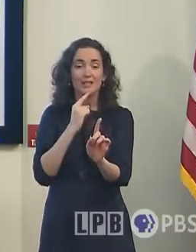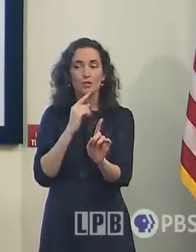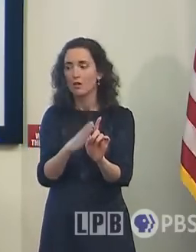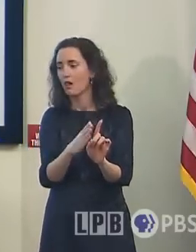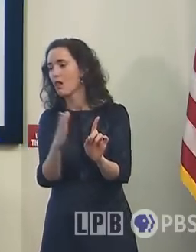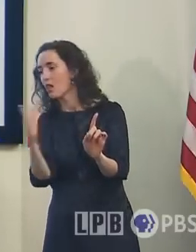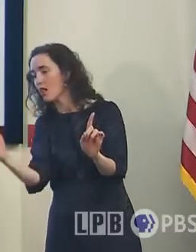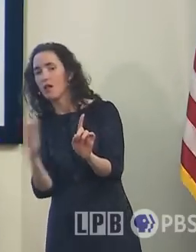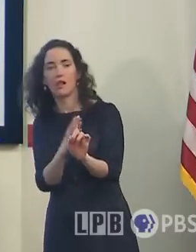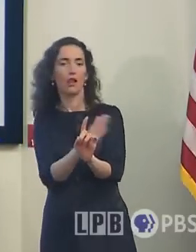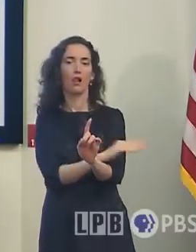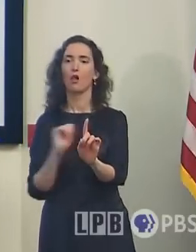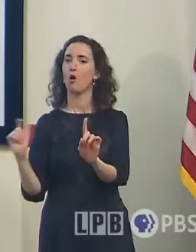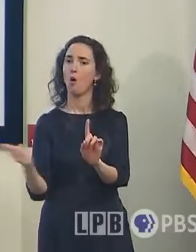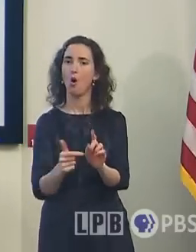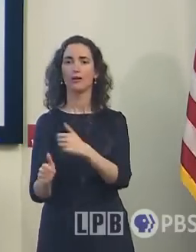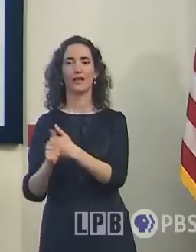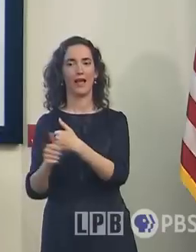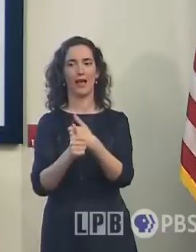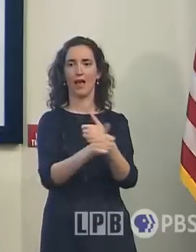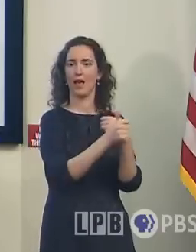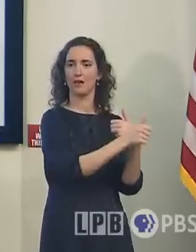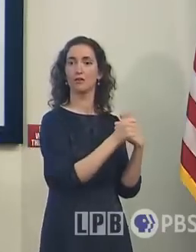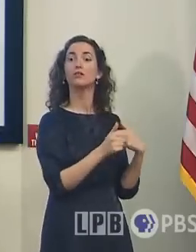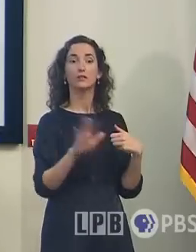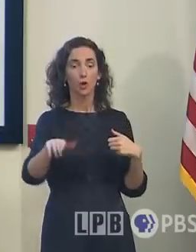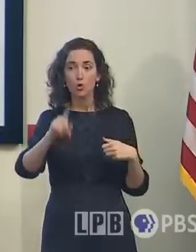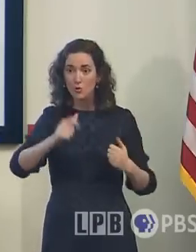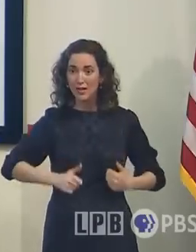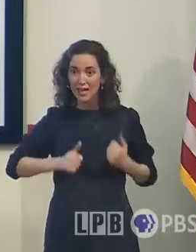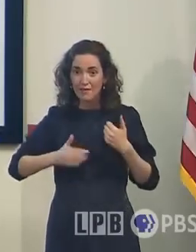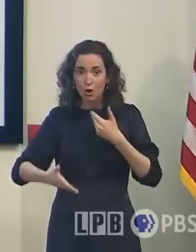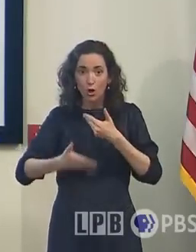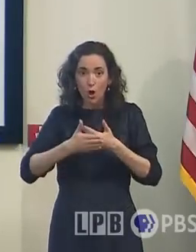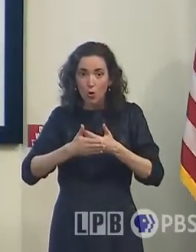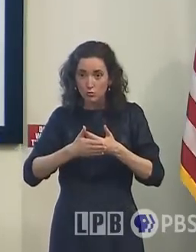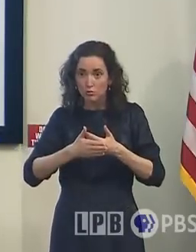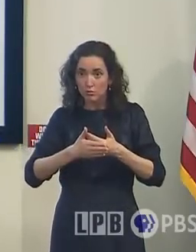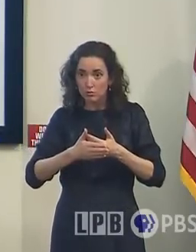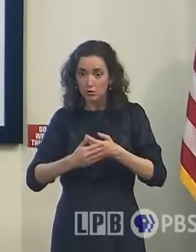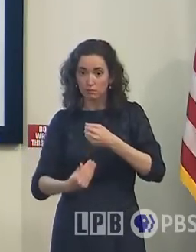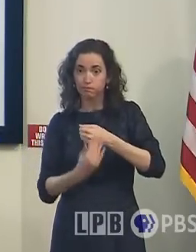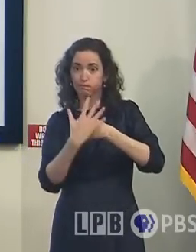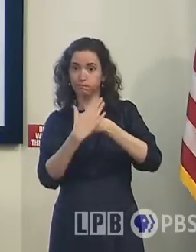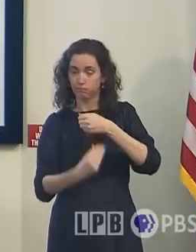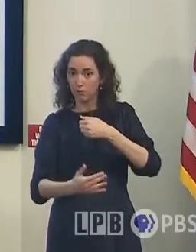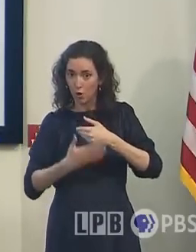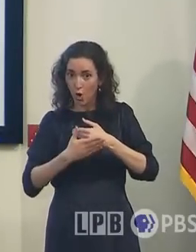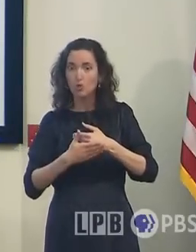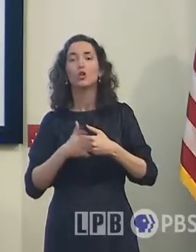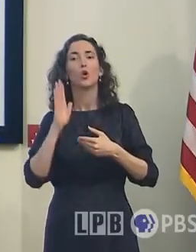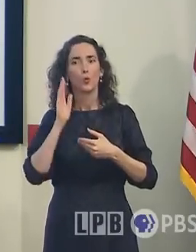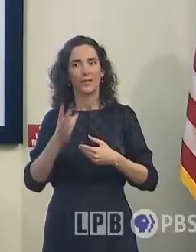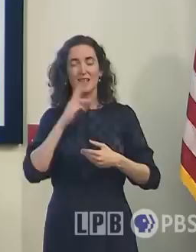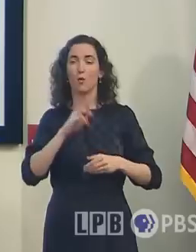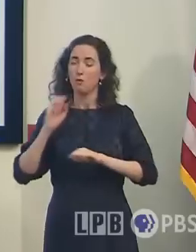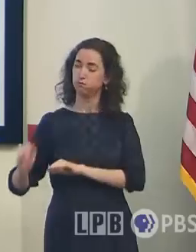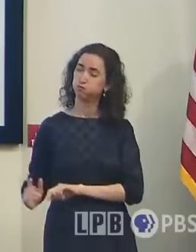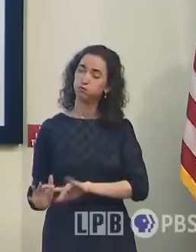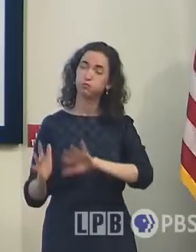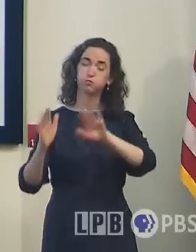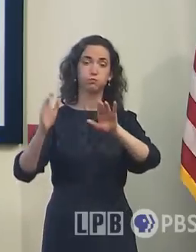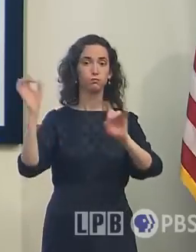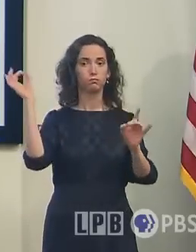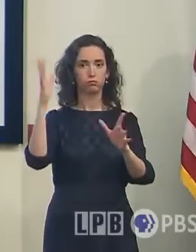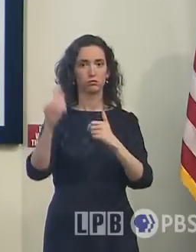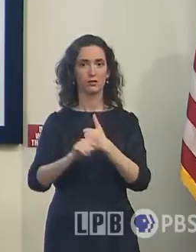interests, understand that you will see a significant amount of water move in. And depending on how large the wind field grows